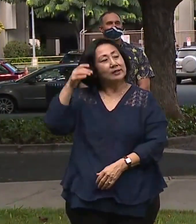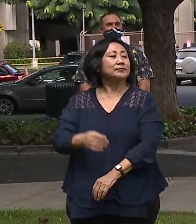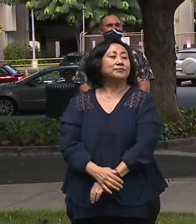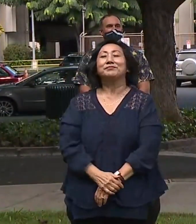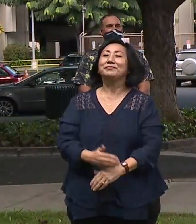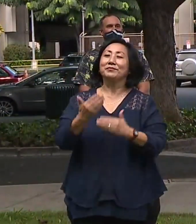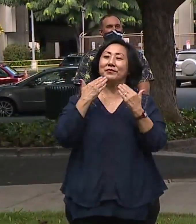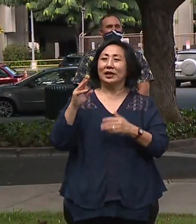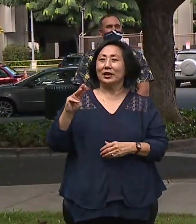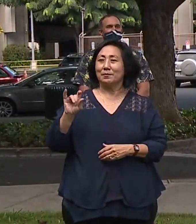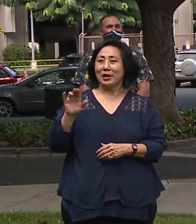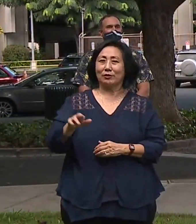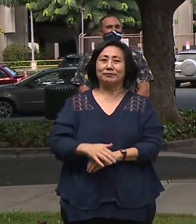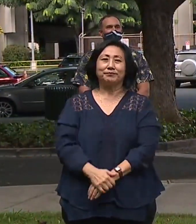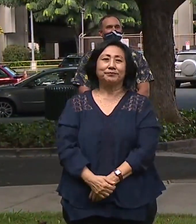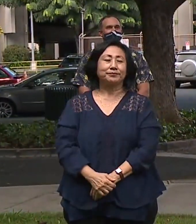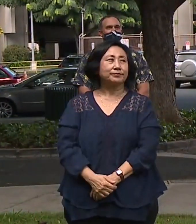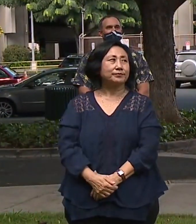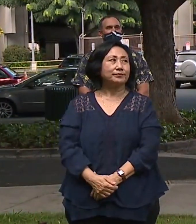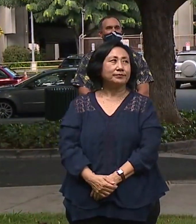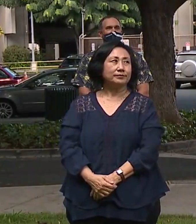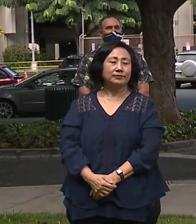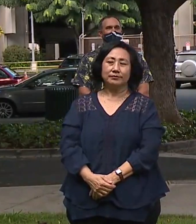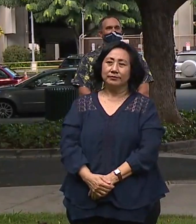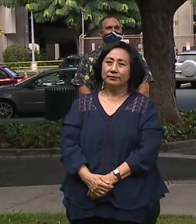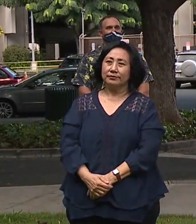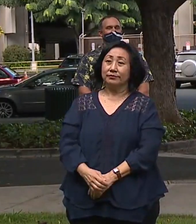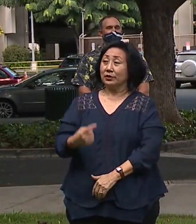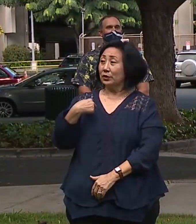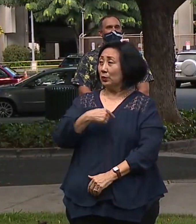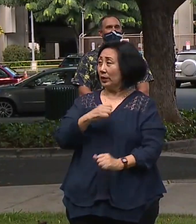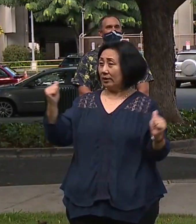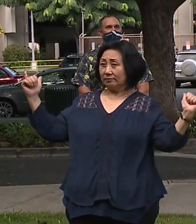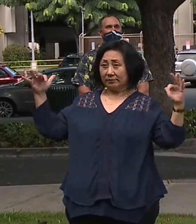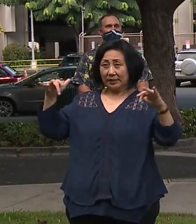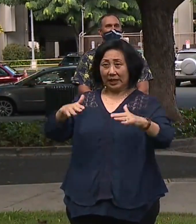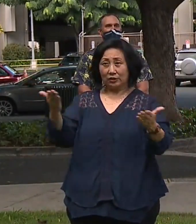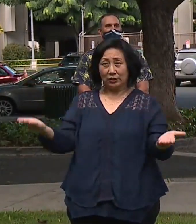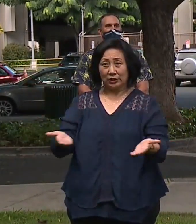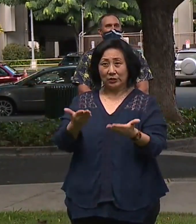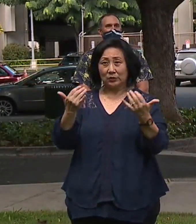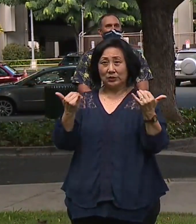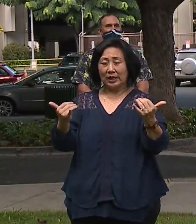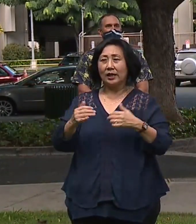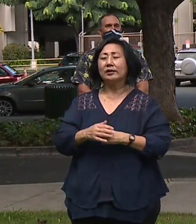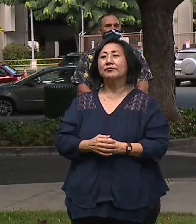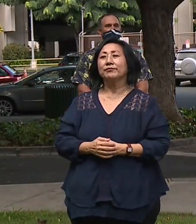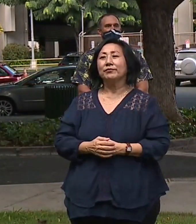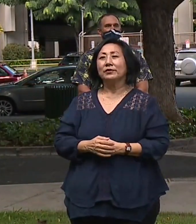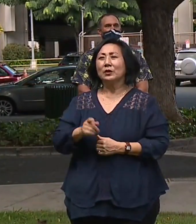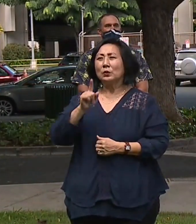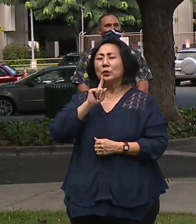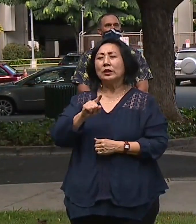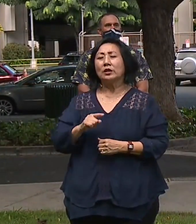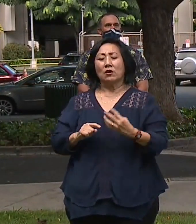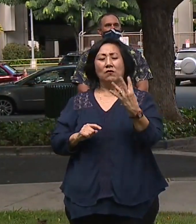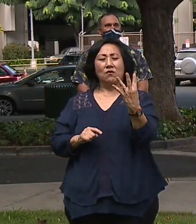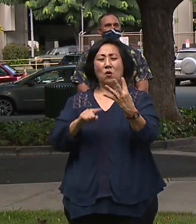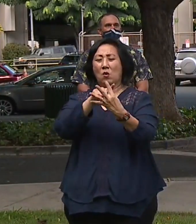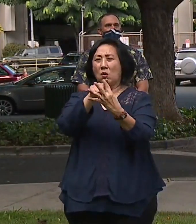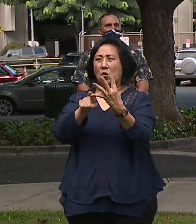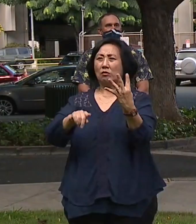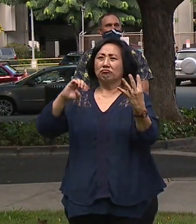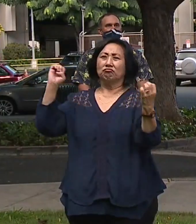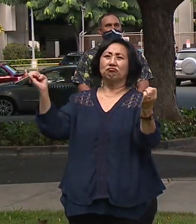Thank you, Mayor. So as we gather here today, we're really facing four crises.